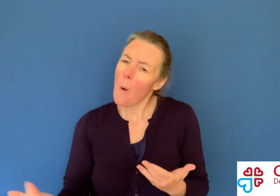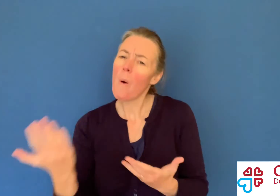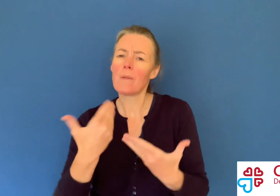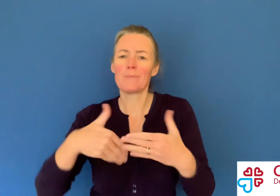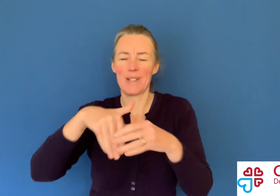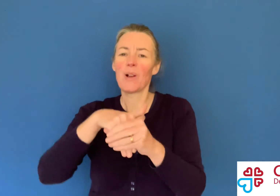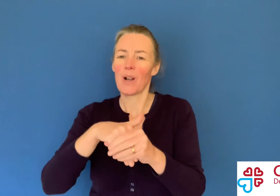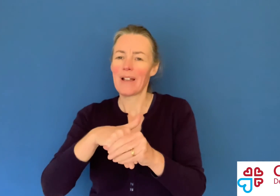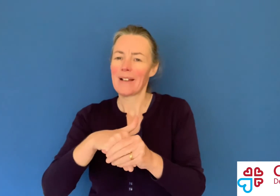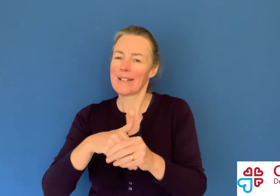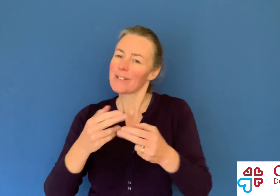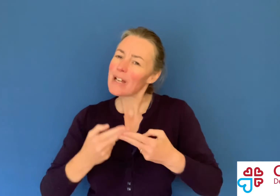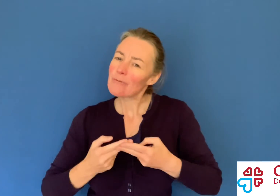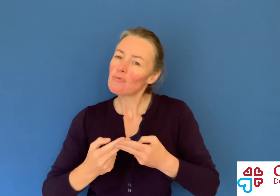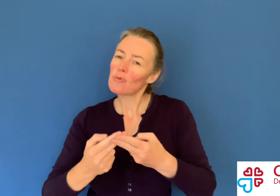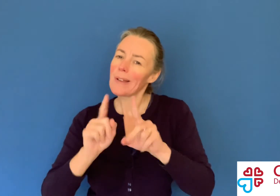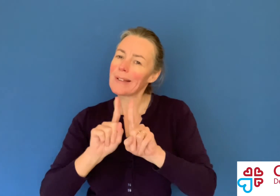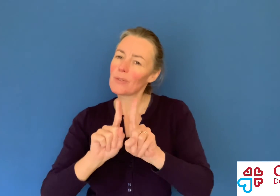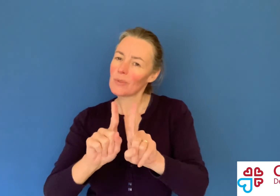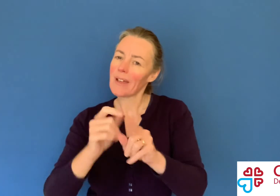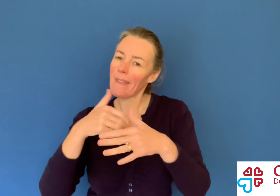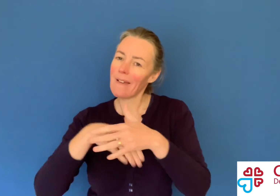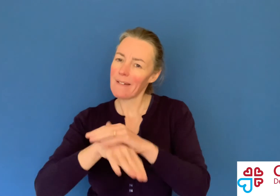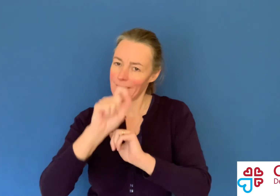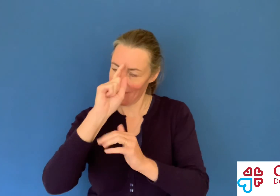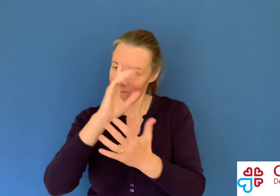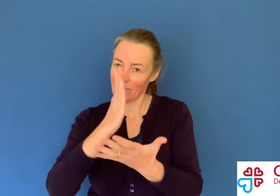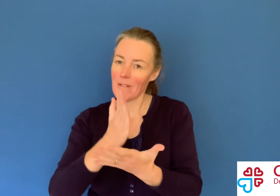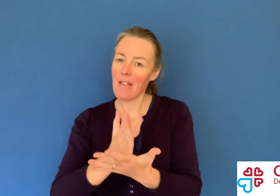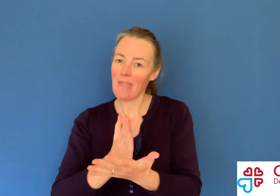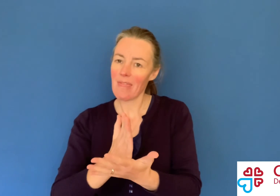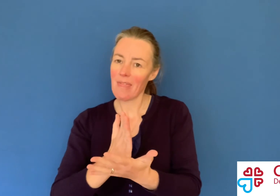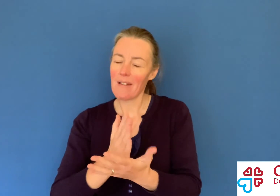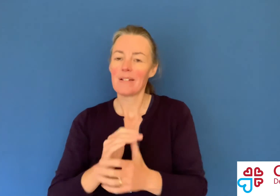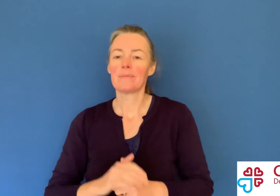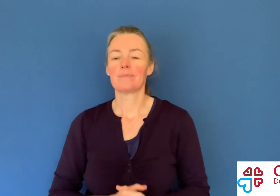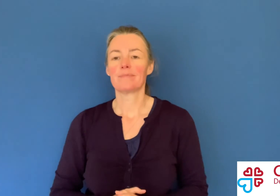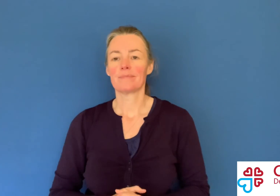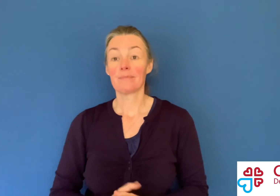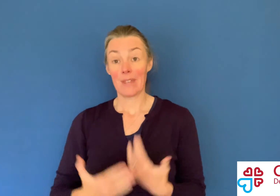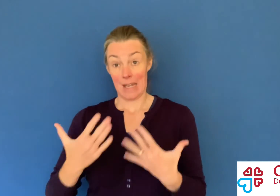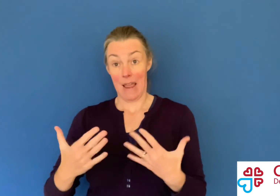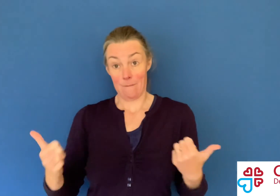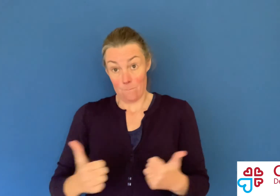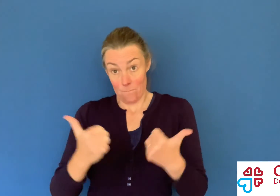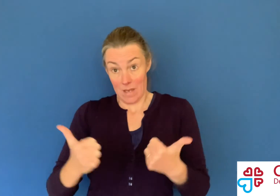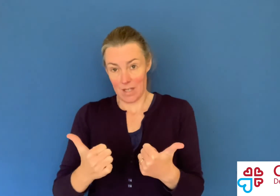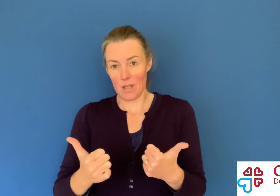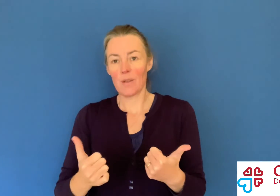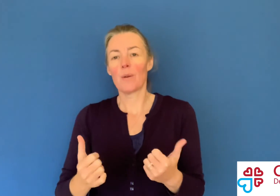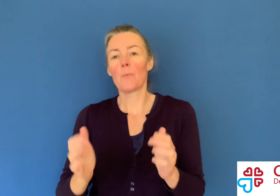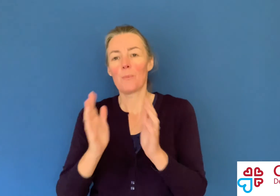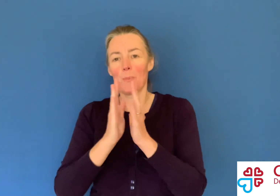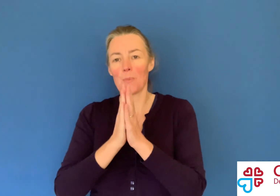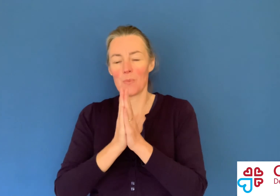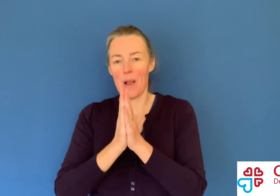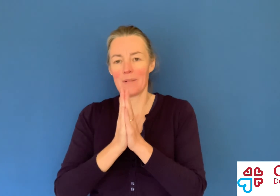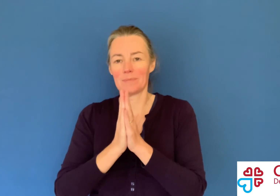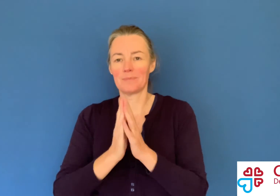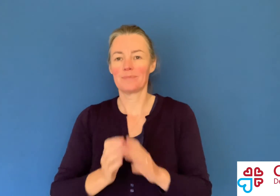Opportunity for everybody to be included and to journey together in faith. And now we're going to finish this session with a prayer.